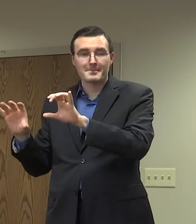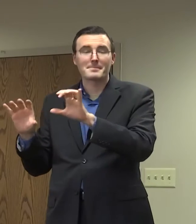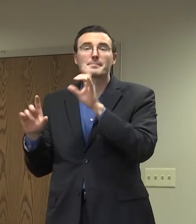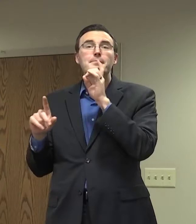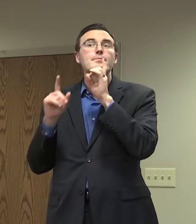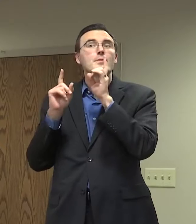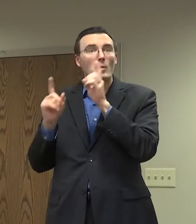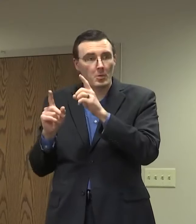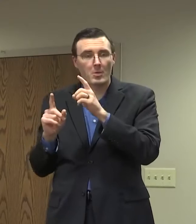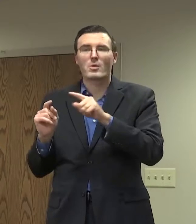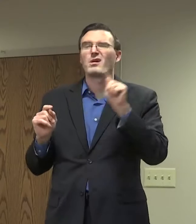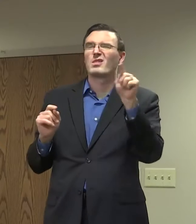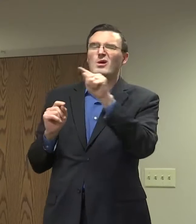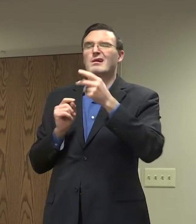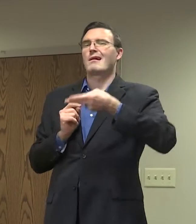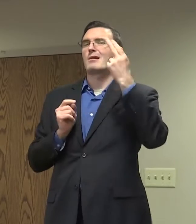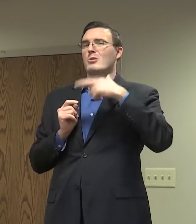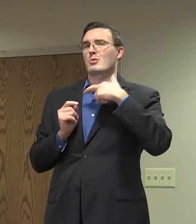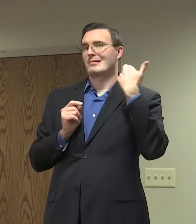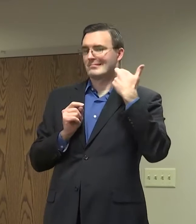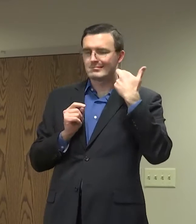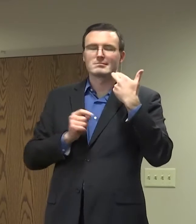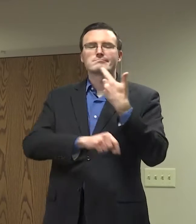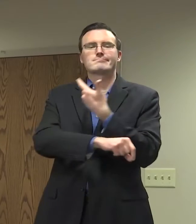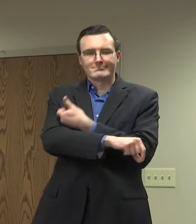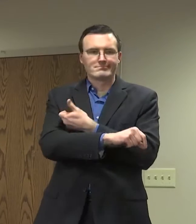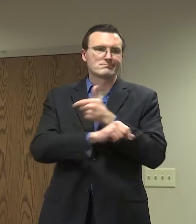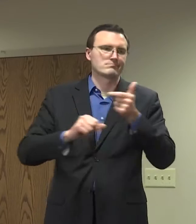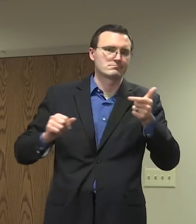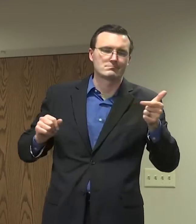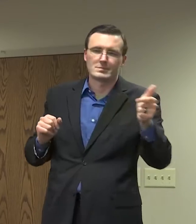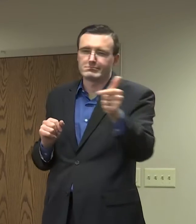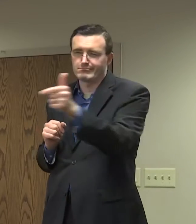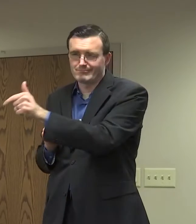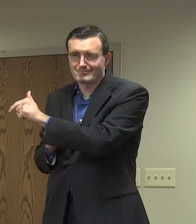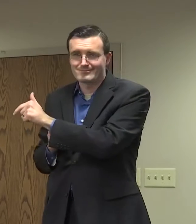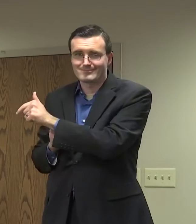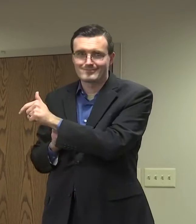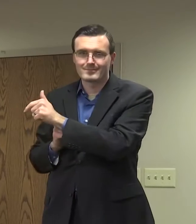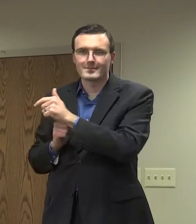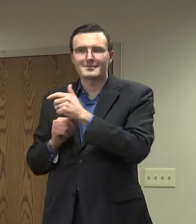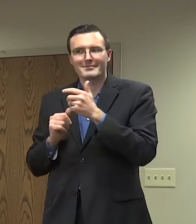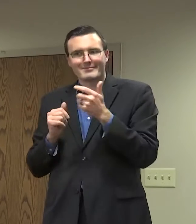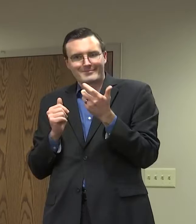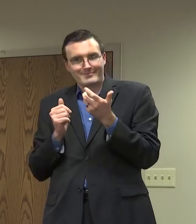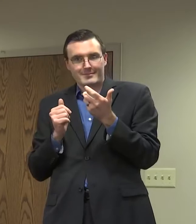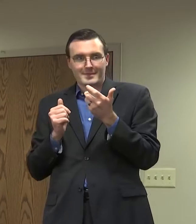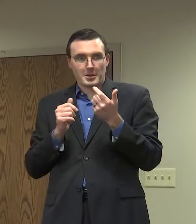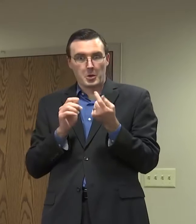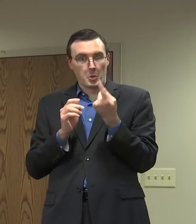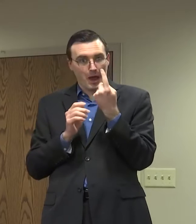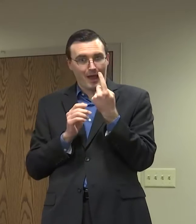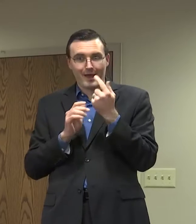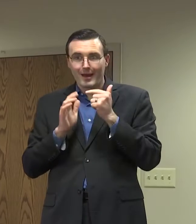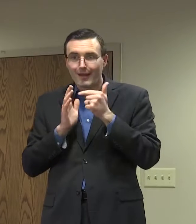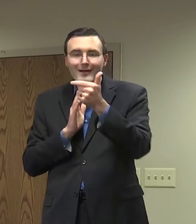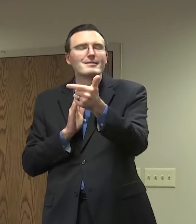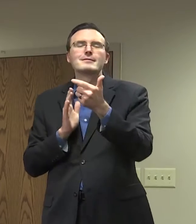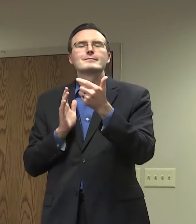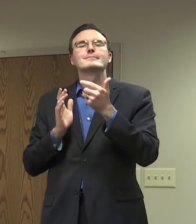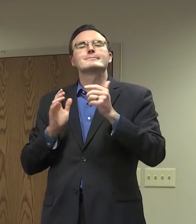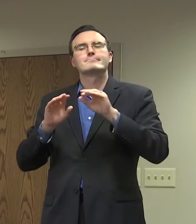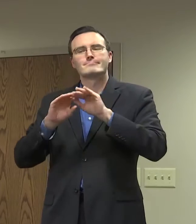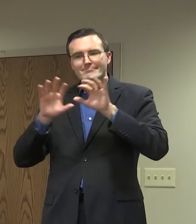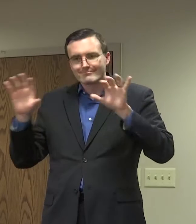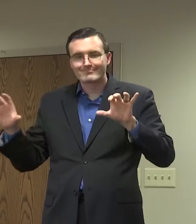to the most at-risk populations. It becomes important to understand that if you're a health care provider who's willing to vaccinate community